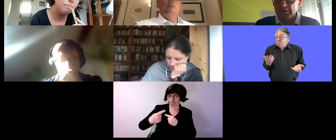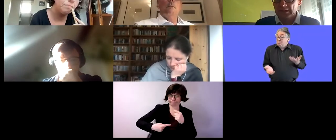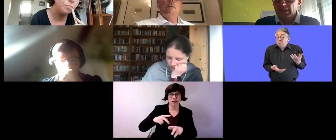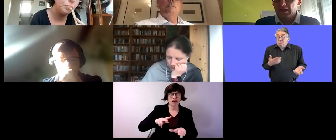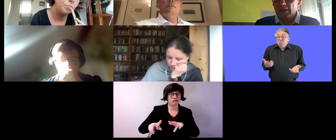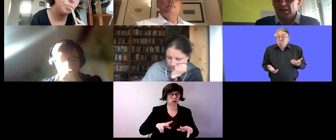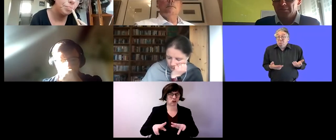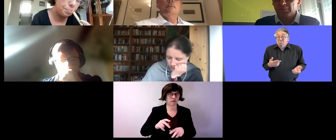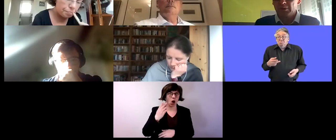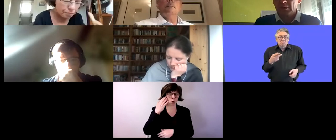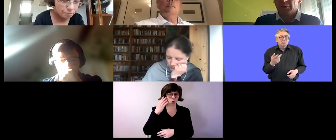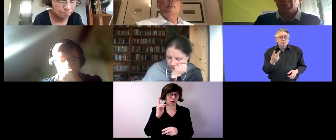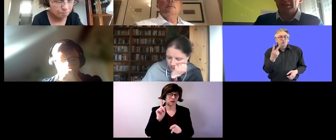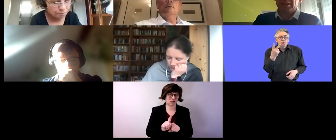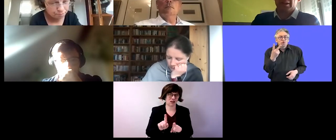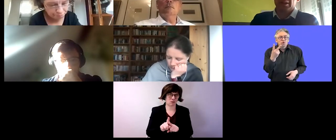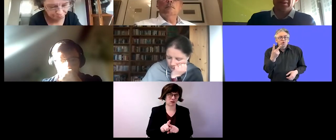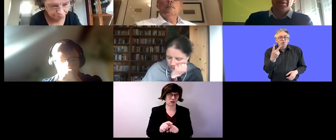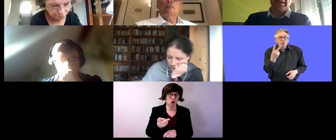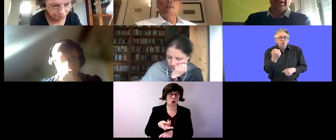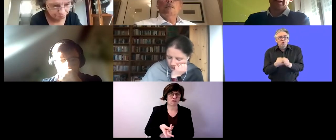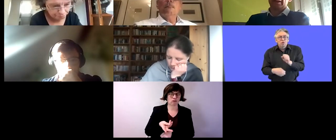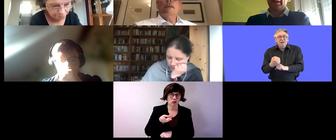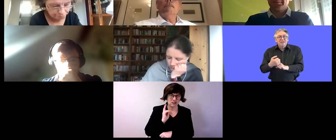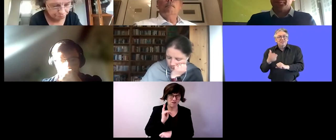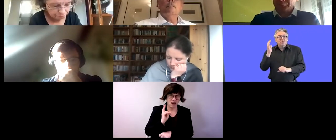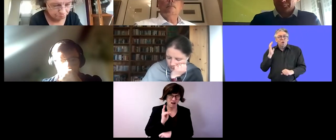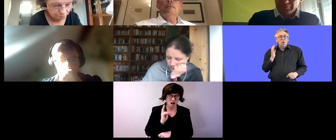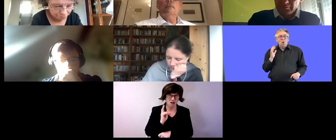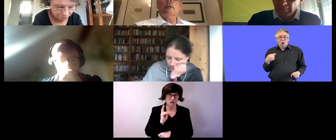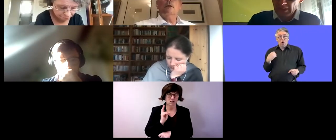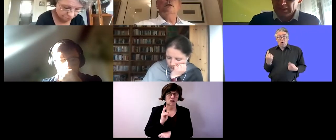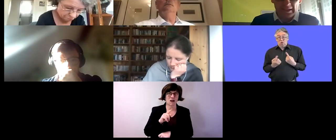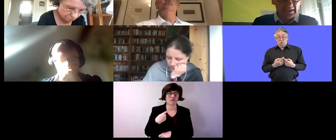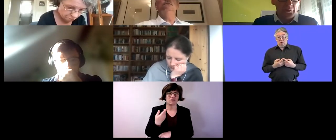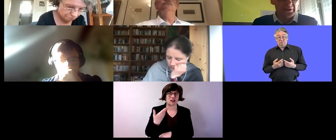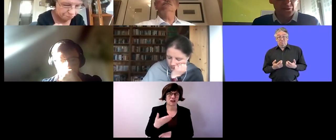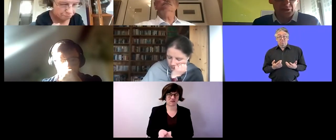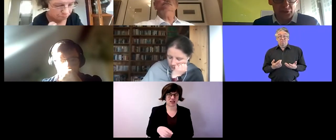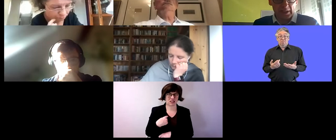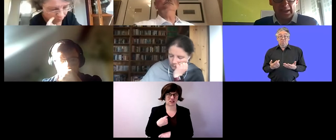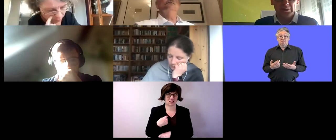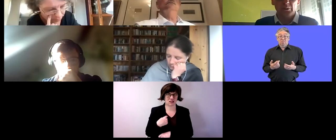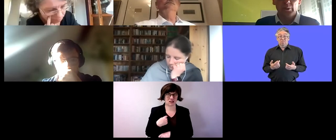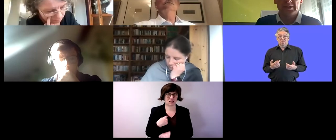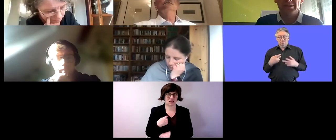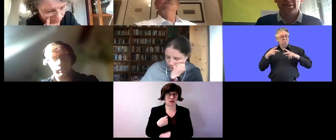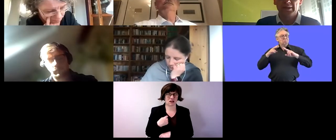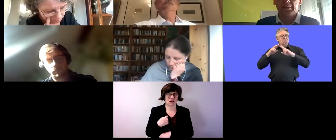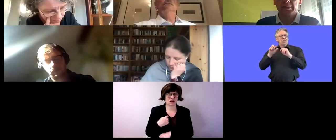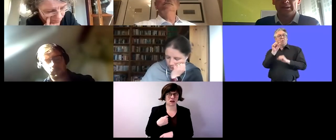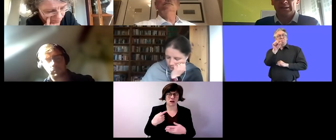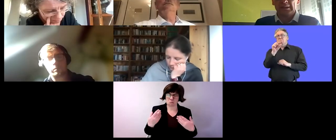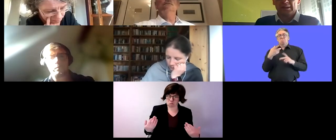ago um we did a um a little um a little research and what